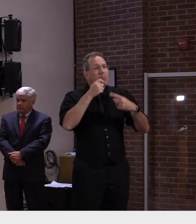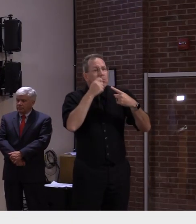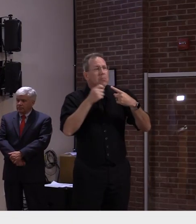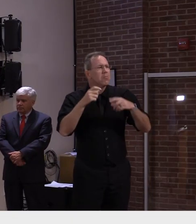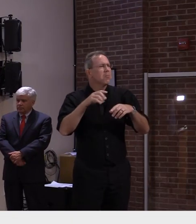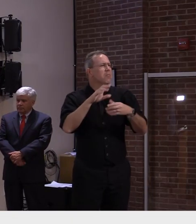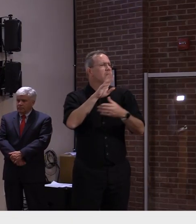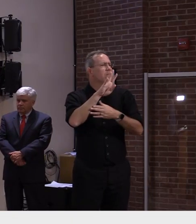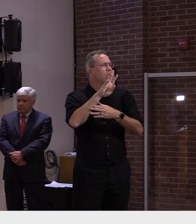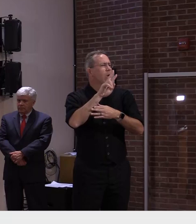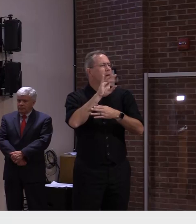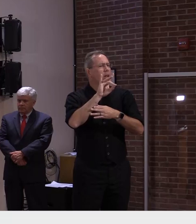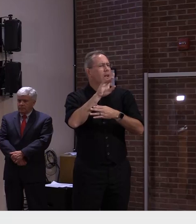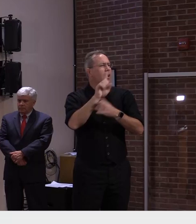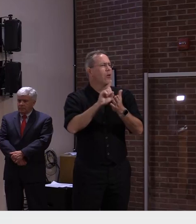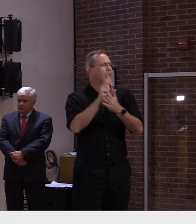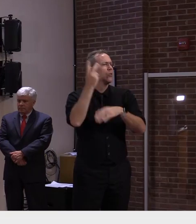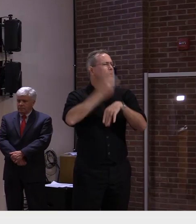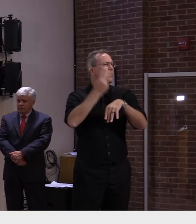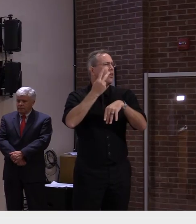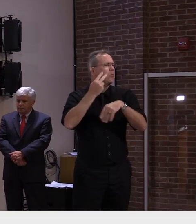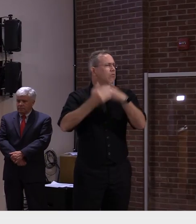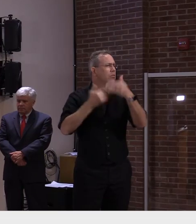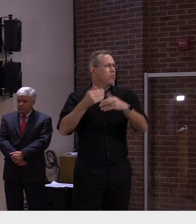I'll make a point of looking into that further.